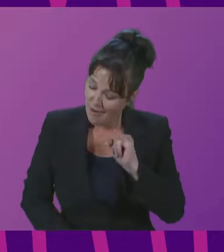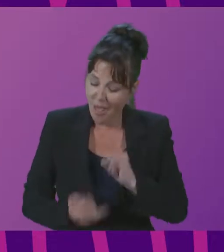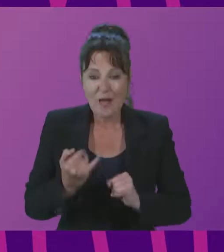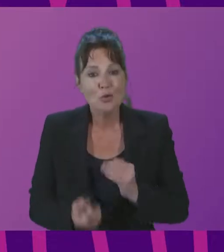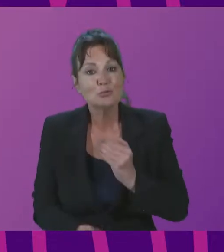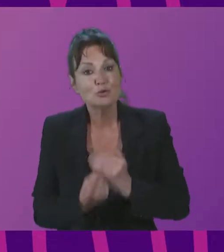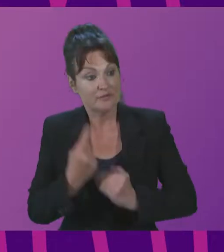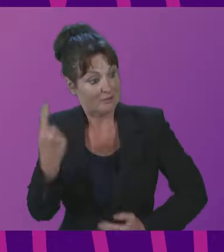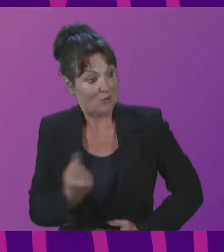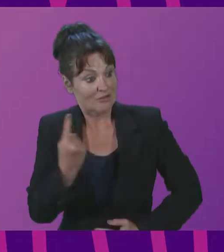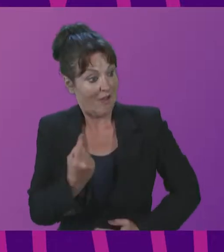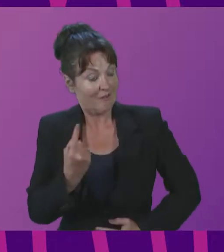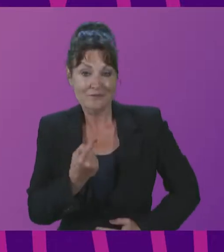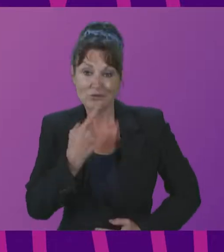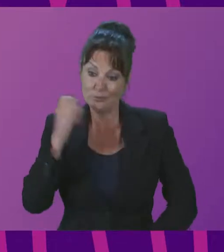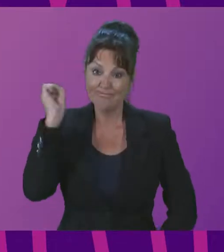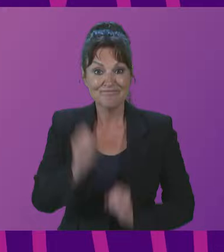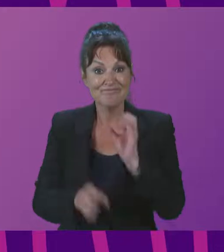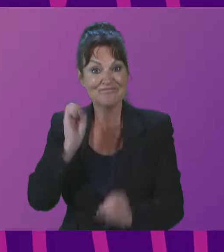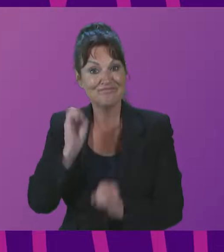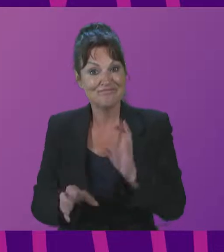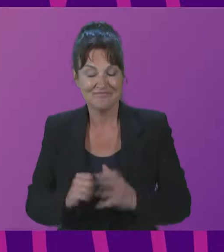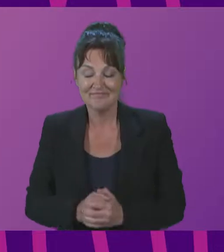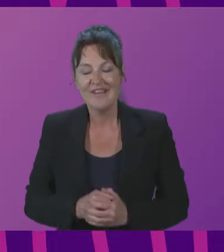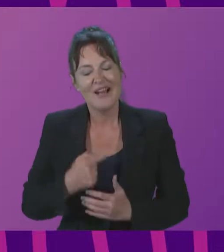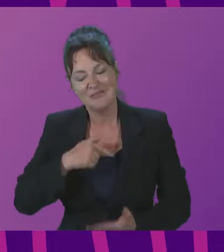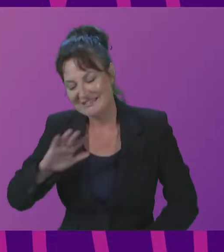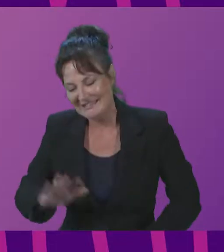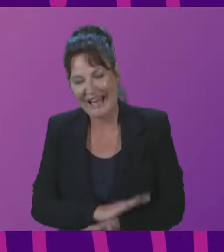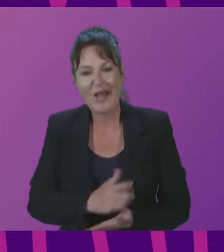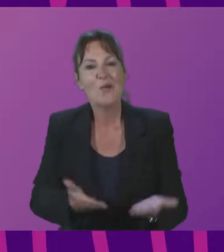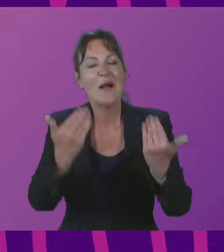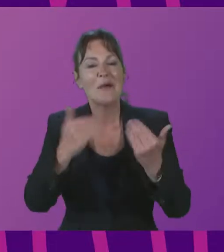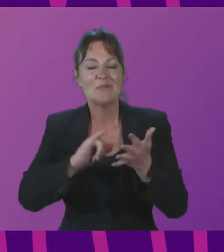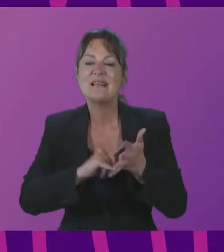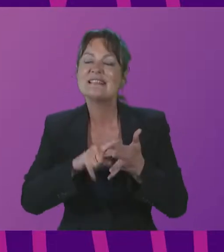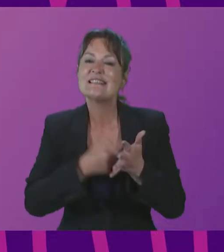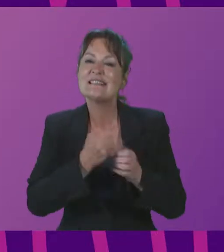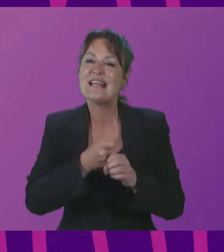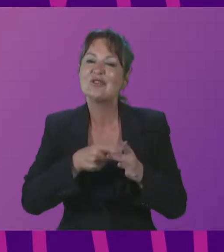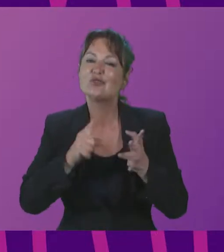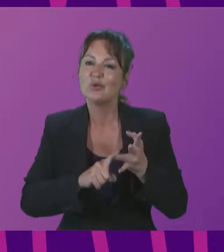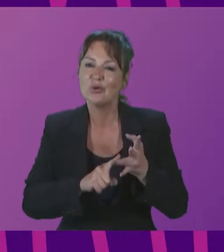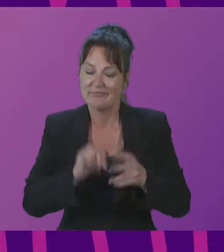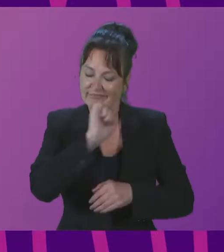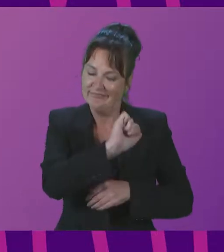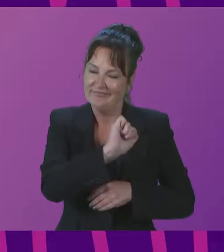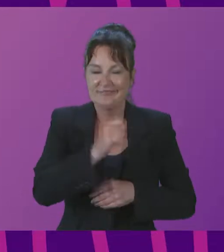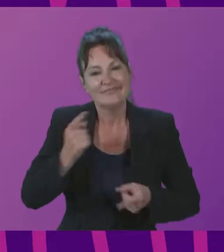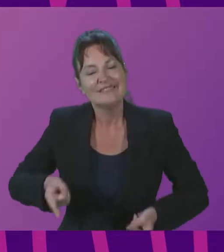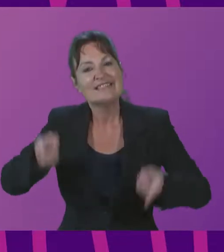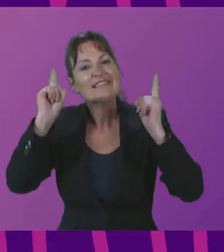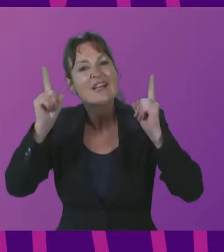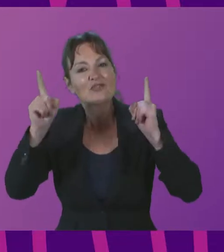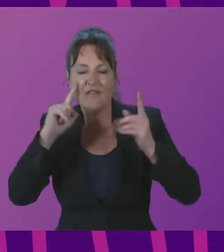delegates to contribute to the discussions. And I'm delighted to welcome back to the summit, Sergio Letar, State Secretary of Culture and Creative